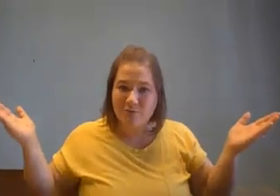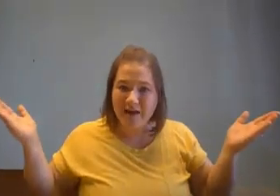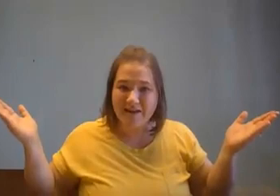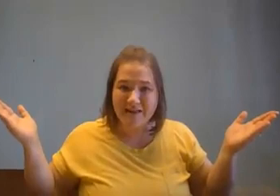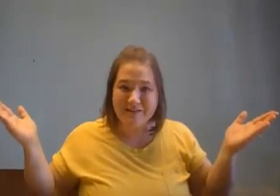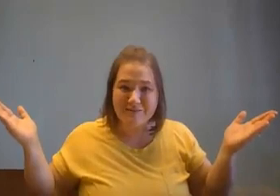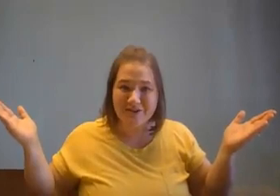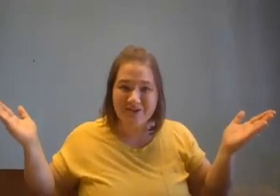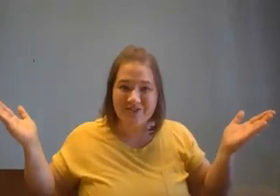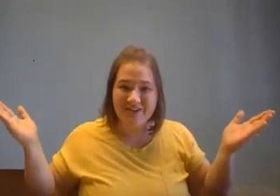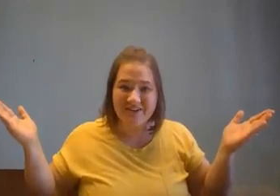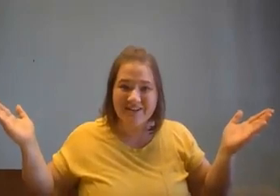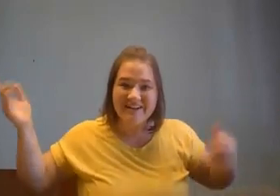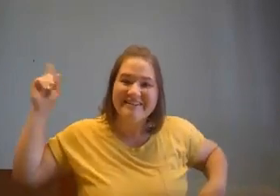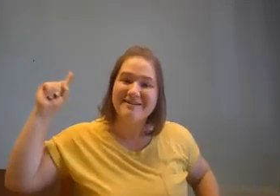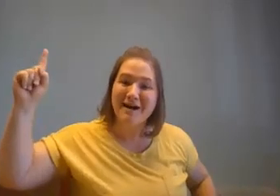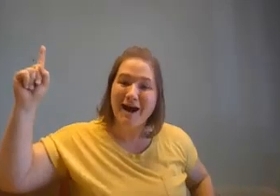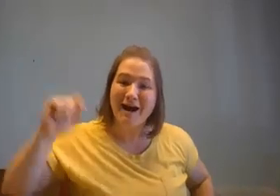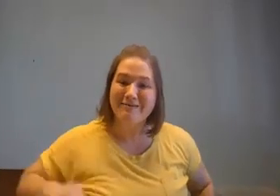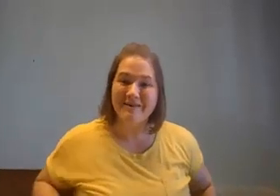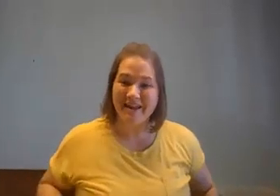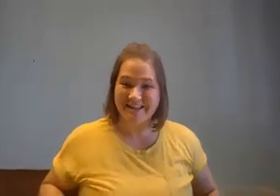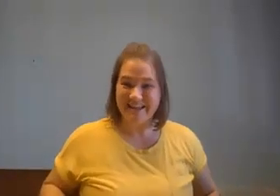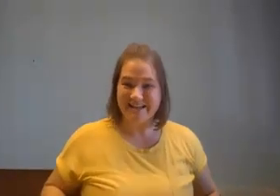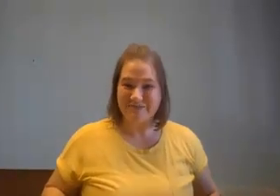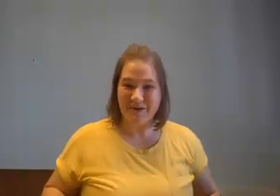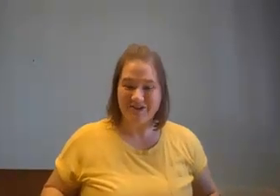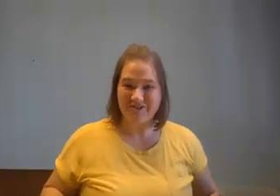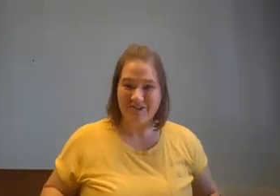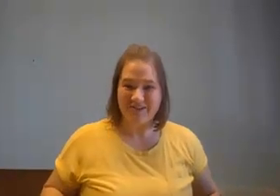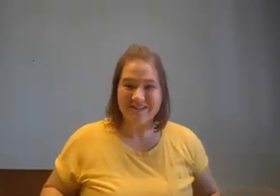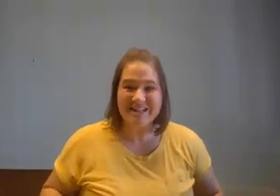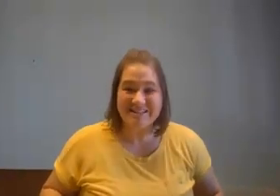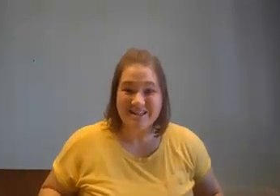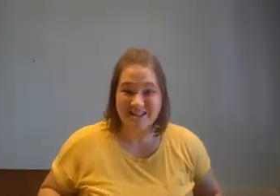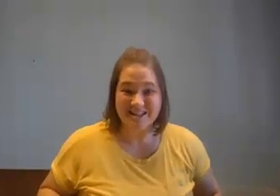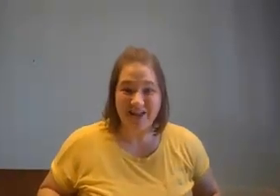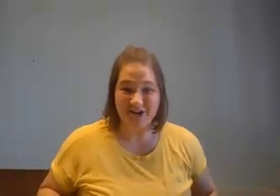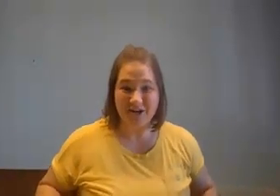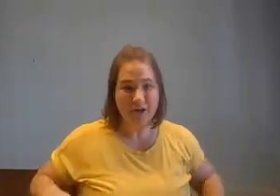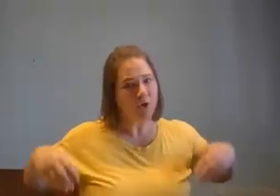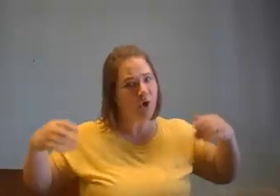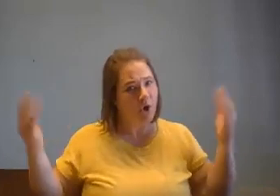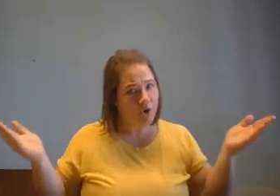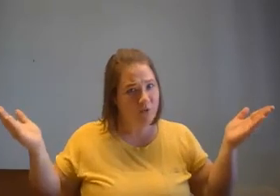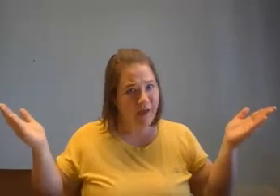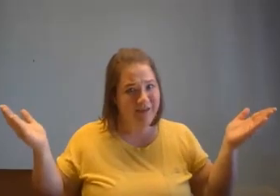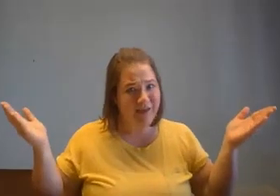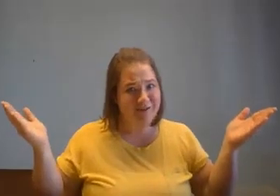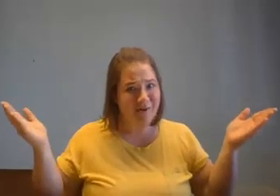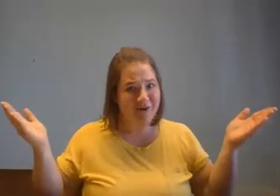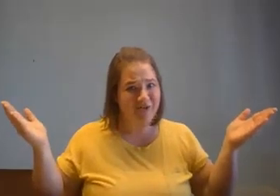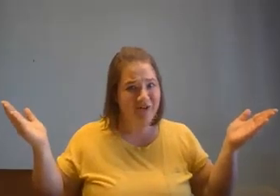made things wonderful? God made things wonderful! Let's say that together. Who made things wonderful?